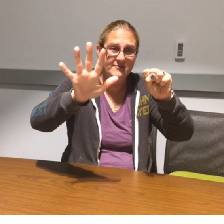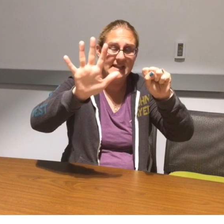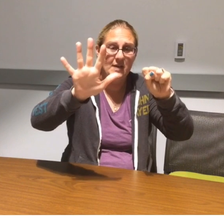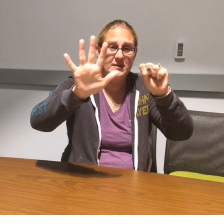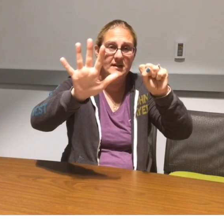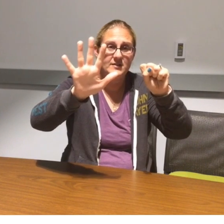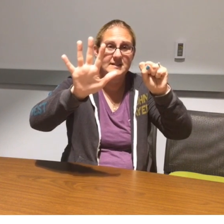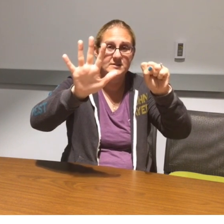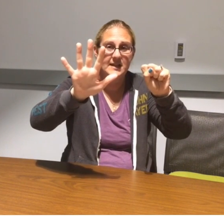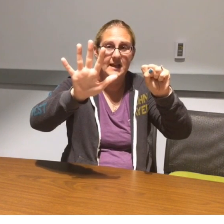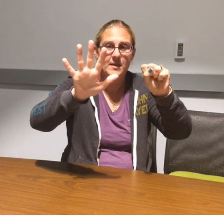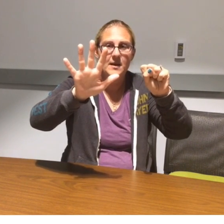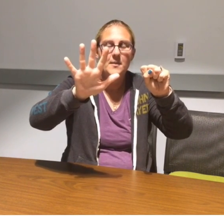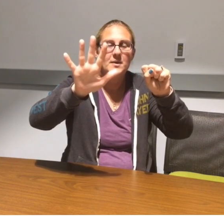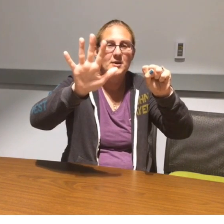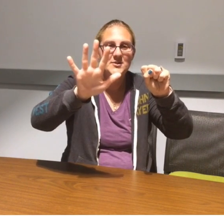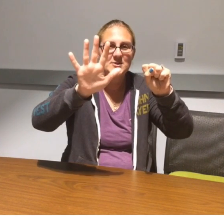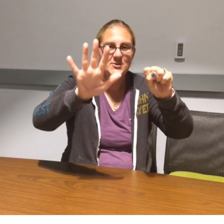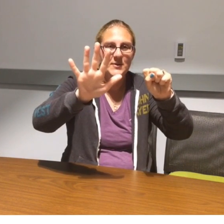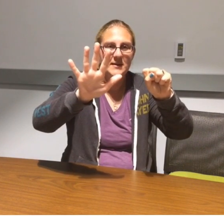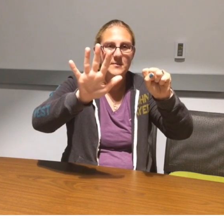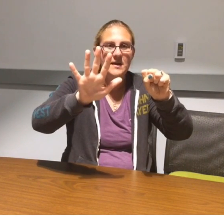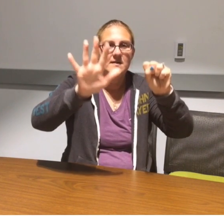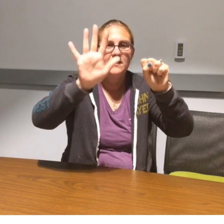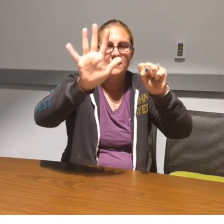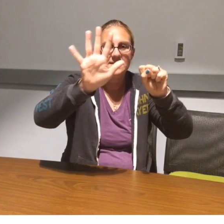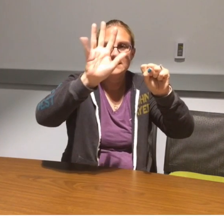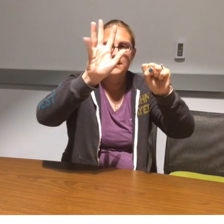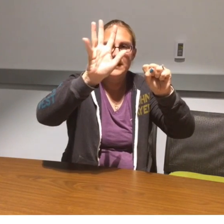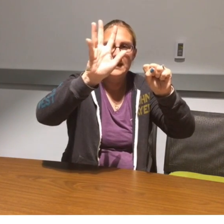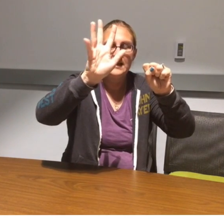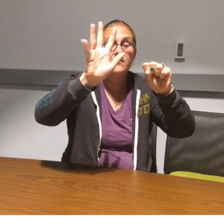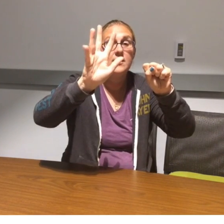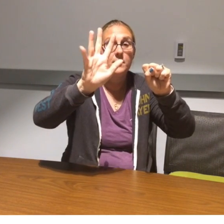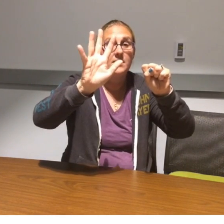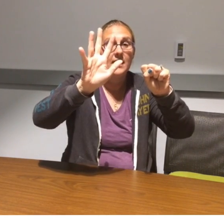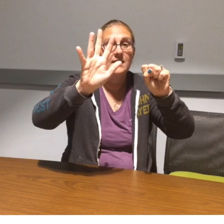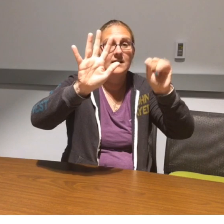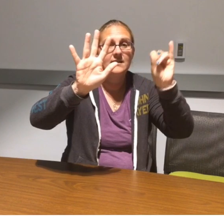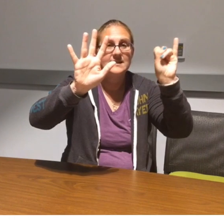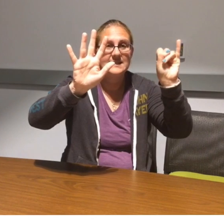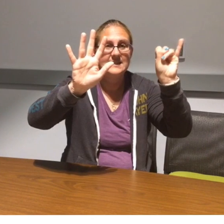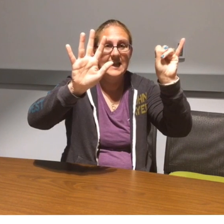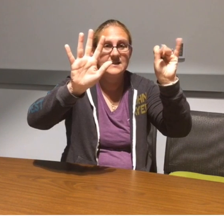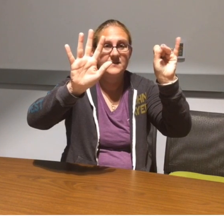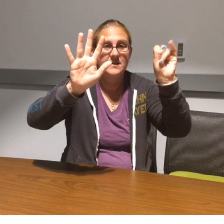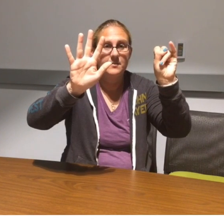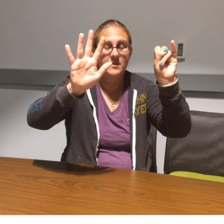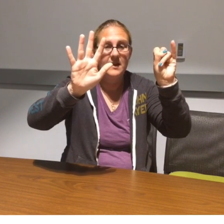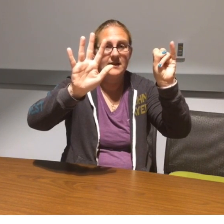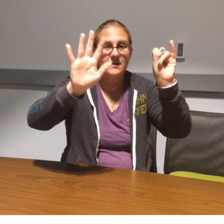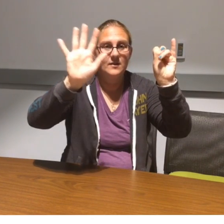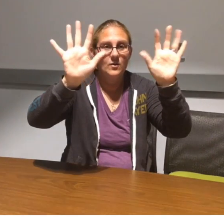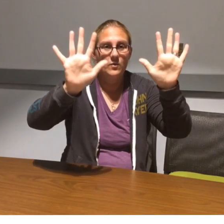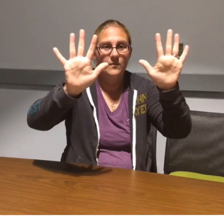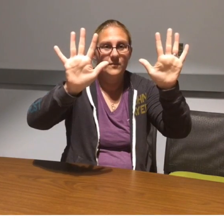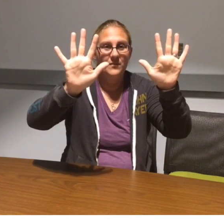count it every single time, but you're also showing them that this is the beginning of a number line, this is the end of the number line. one, four, number one,